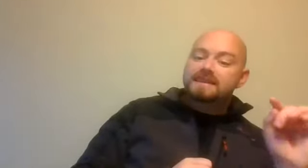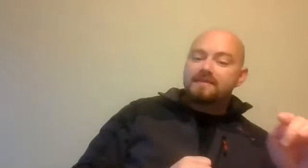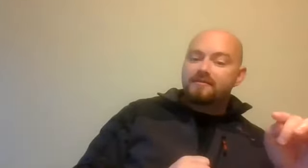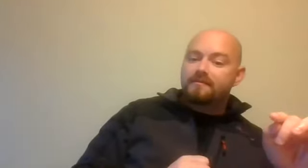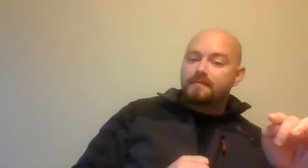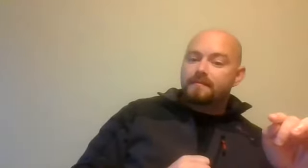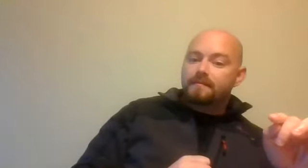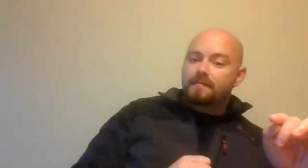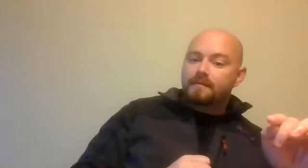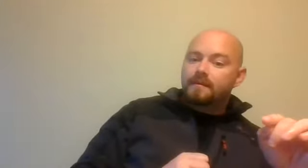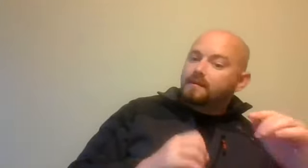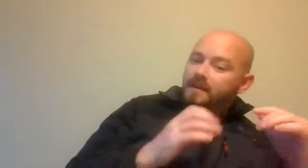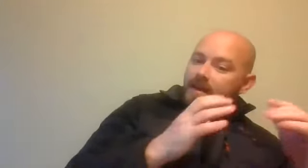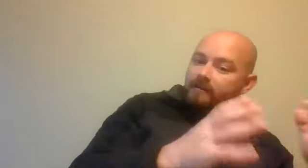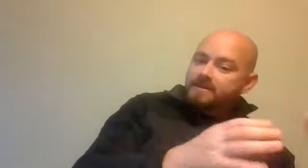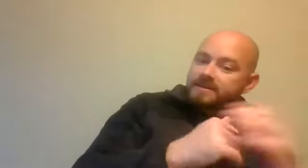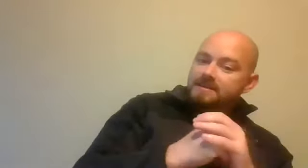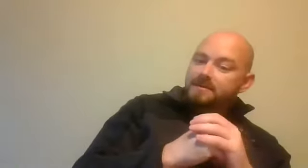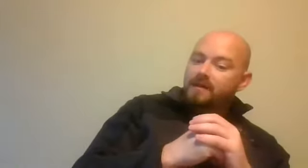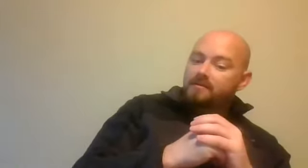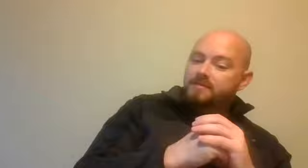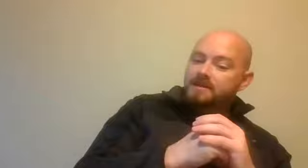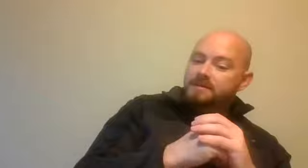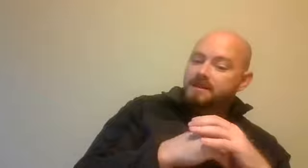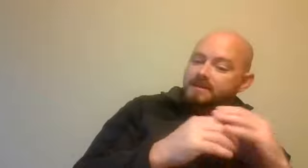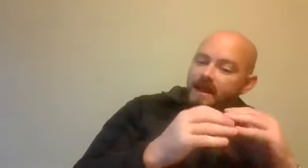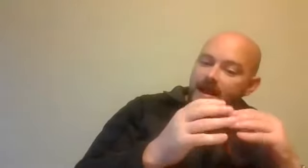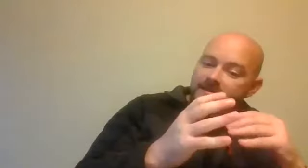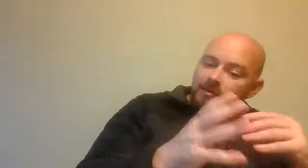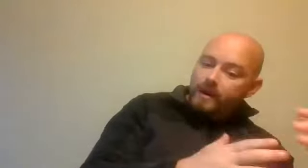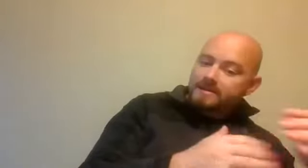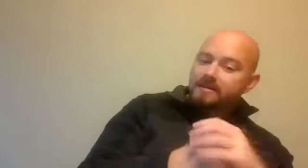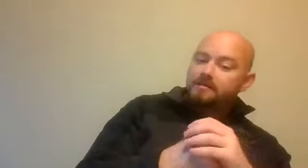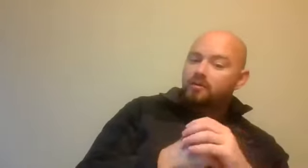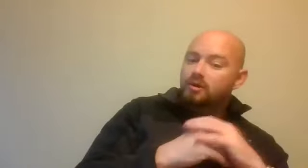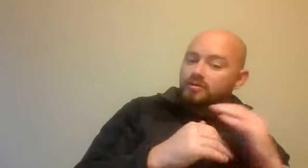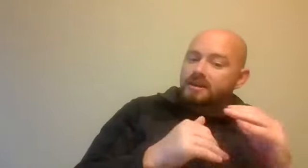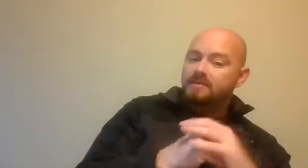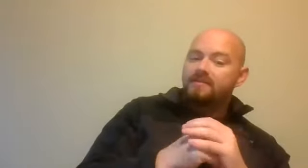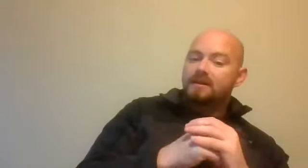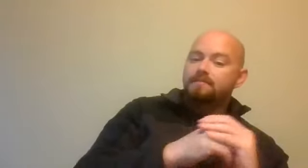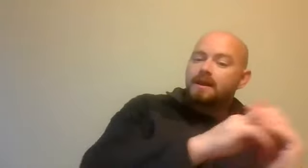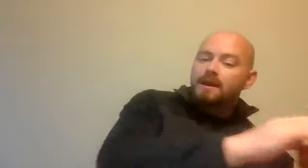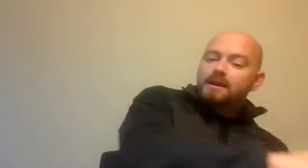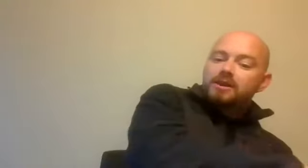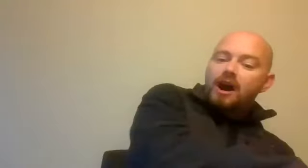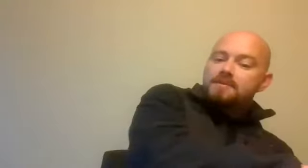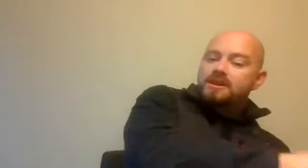safe, then that risk assessment and that risk management is kind of wasted on them or lose a little bit value. The opposite